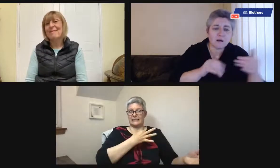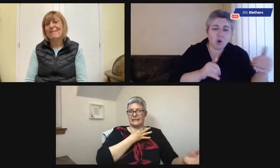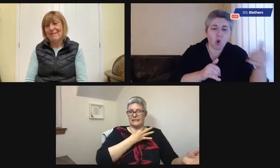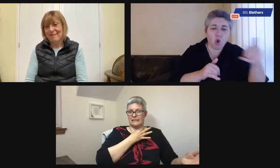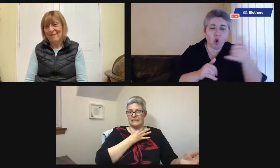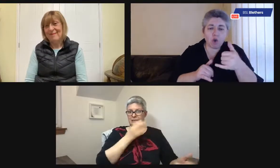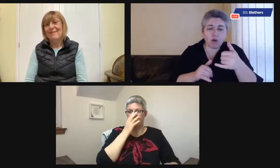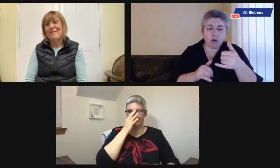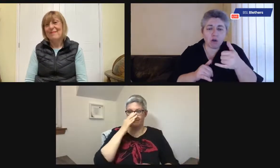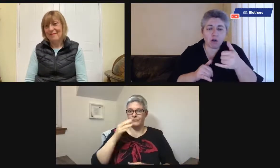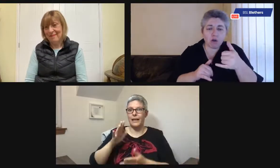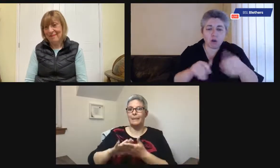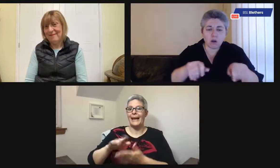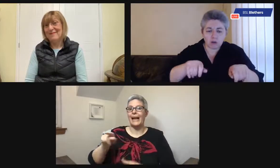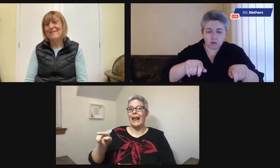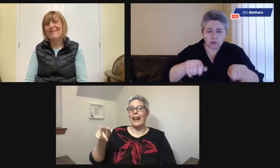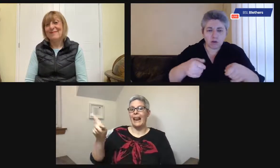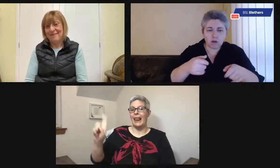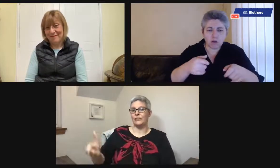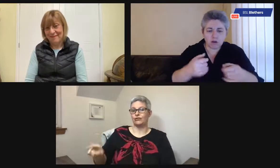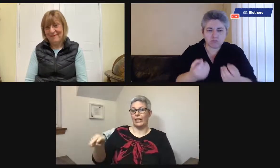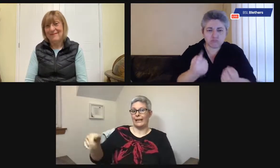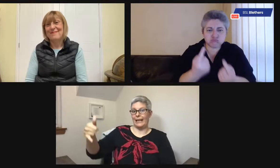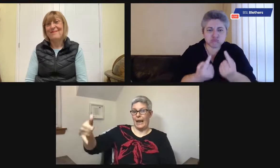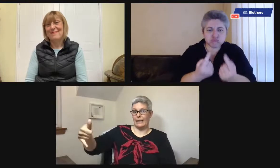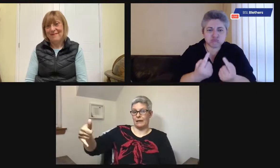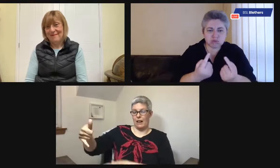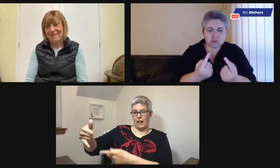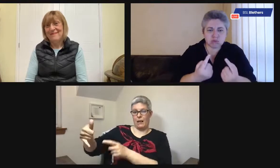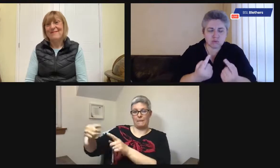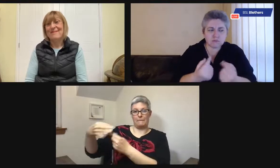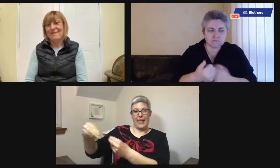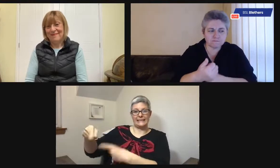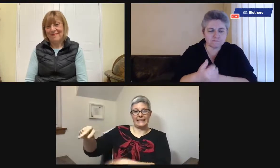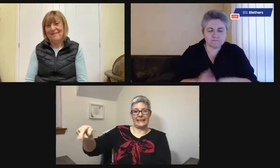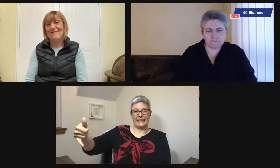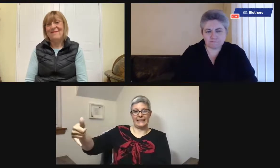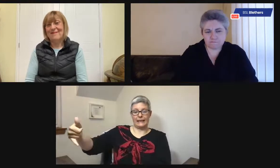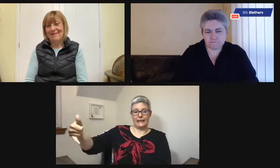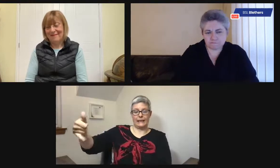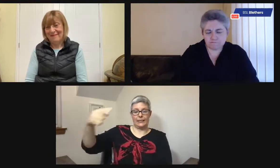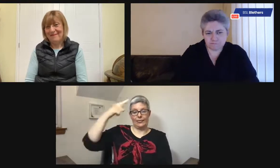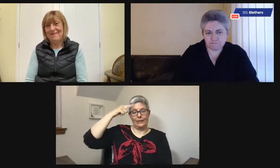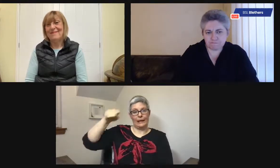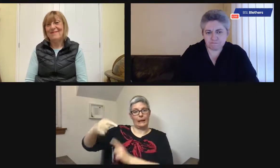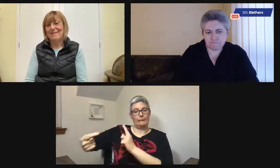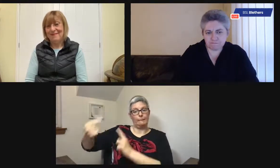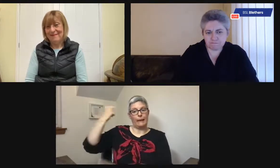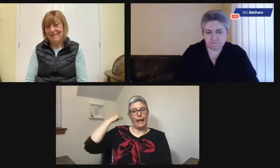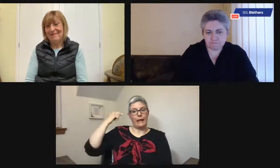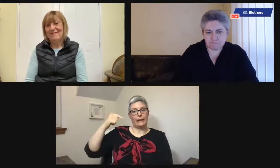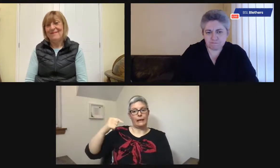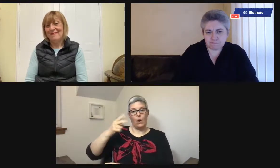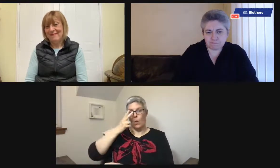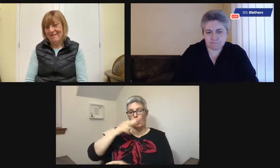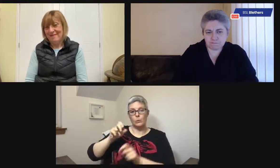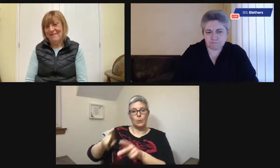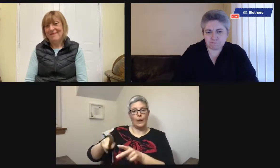electric kettle, put it onto their hob and melt it. So you've got an electric kettle that's made of plastic, but